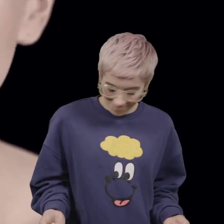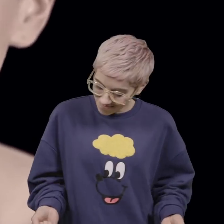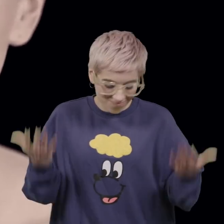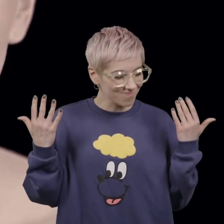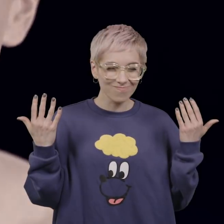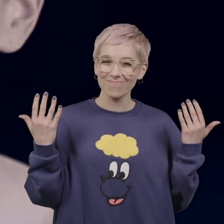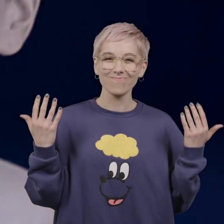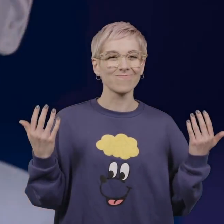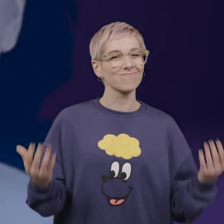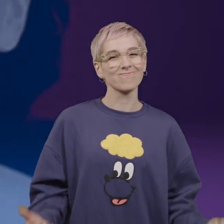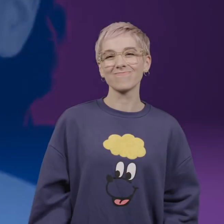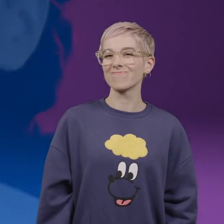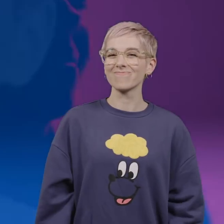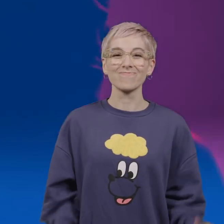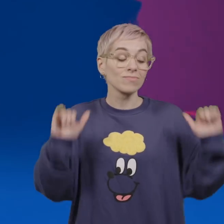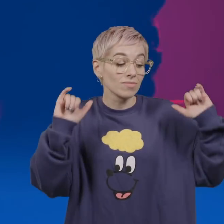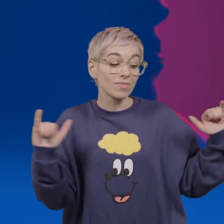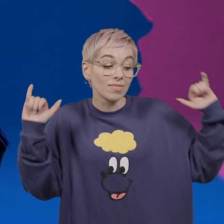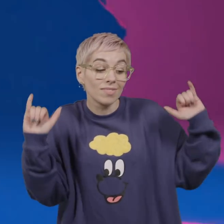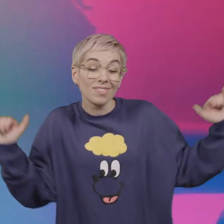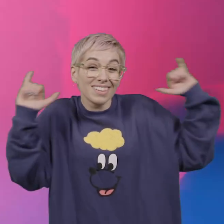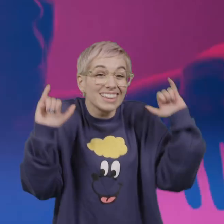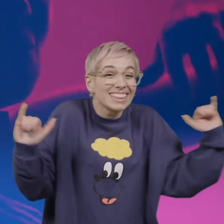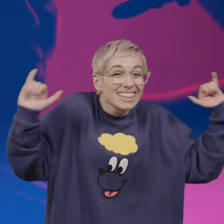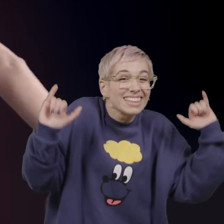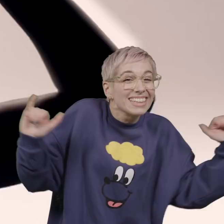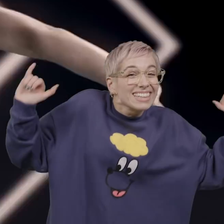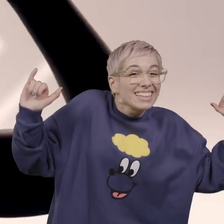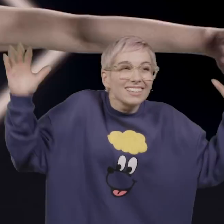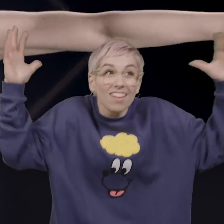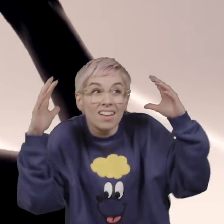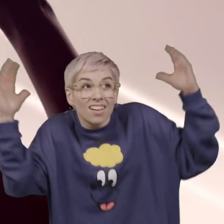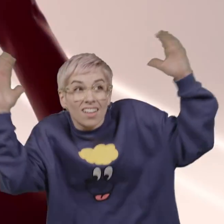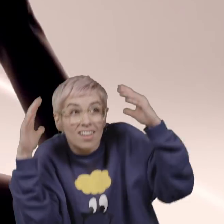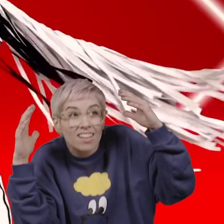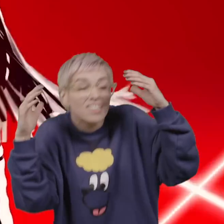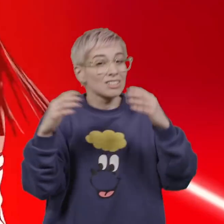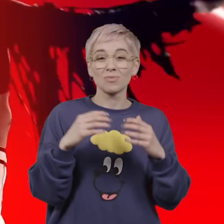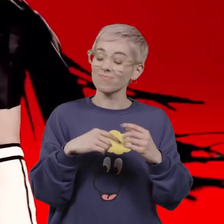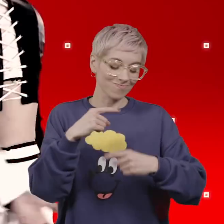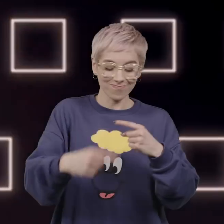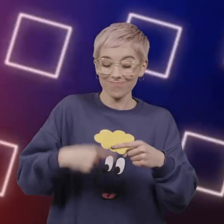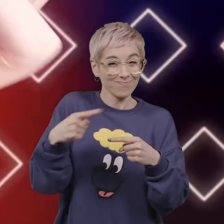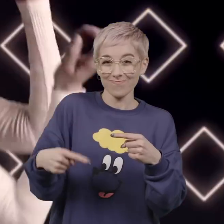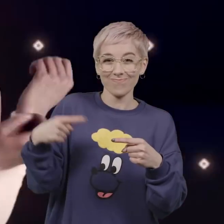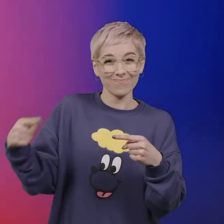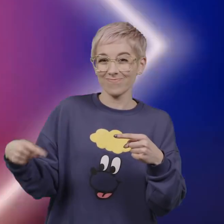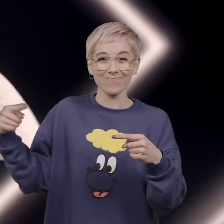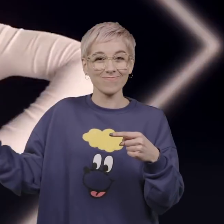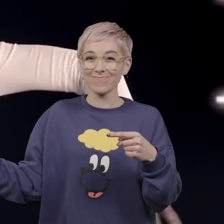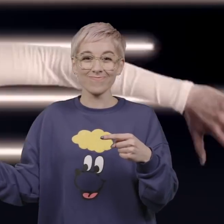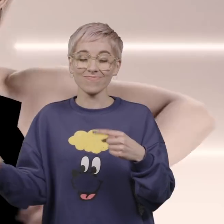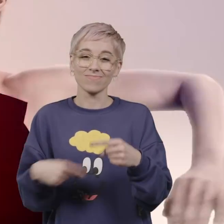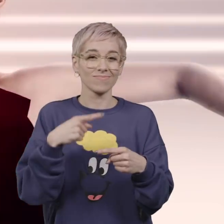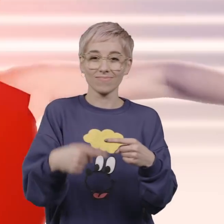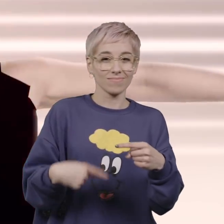don't give up Oh-oh-oh-oh-oh Storm's gonna last forever